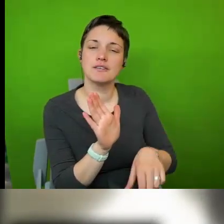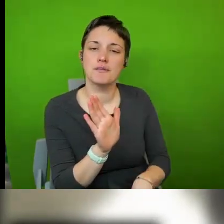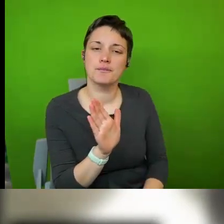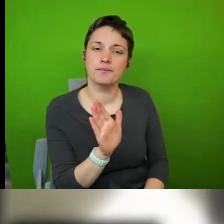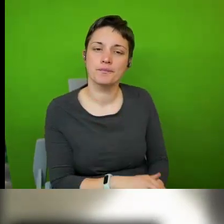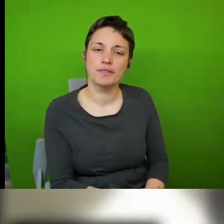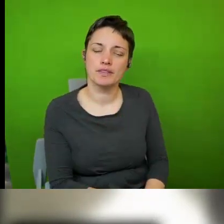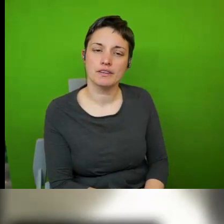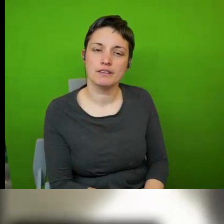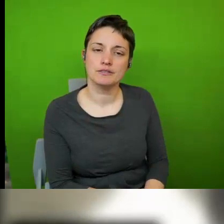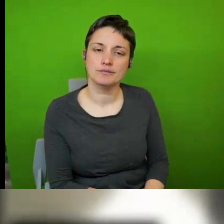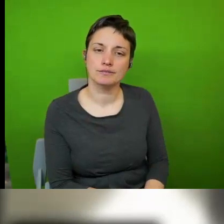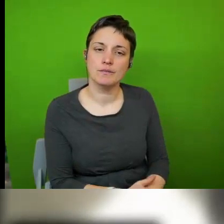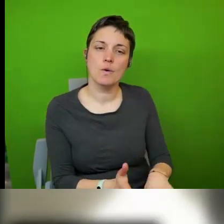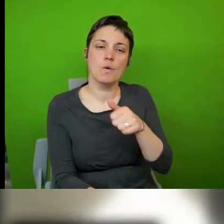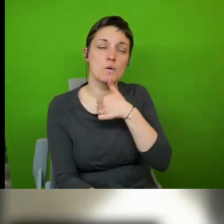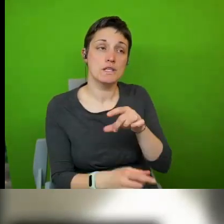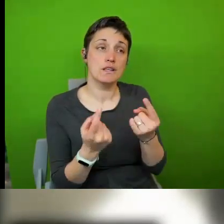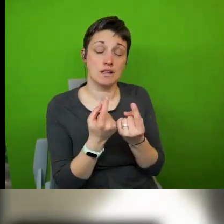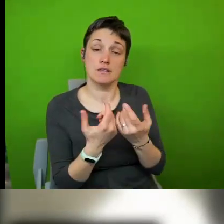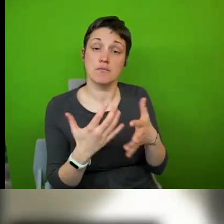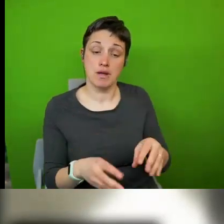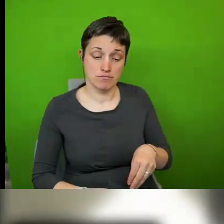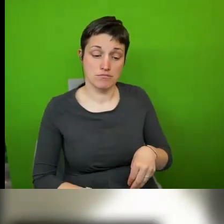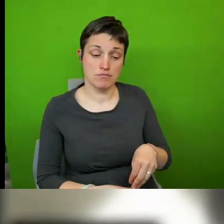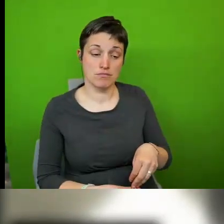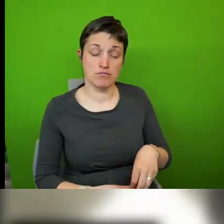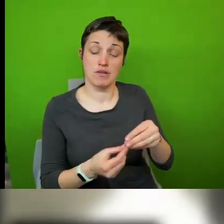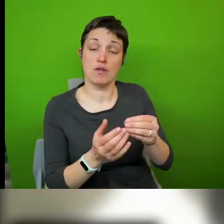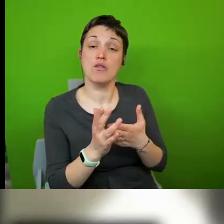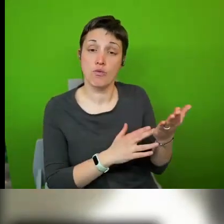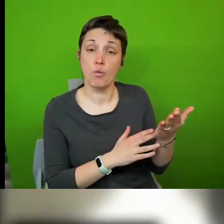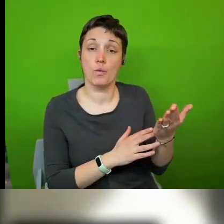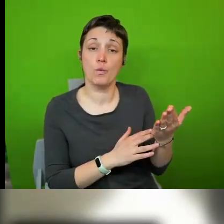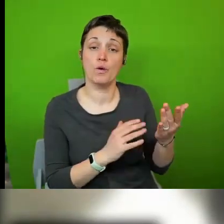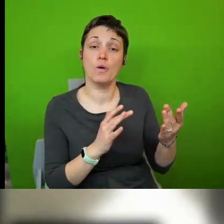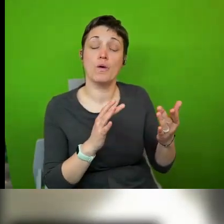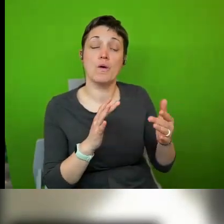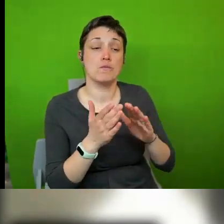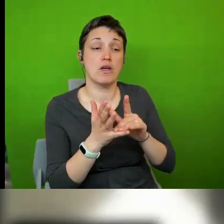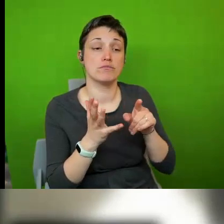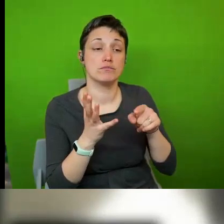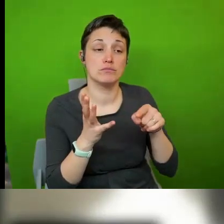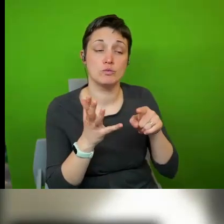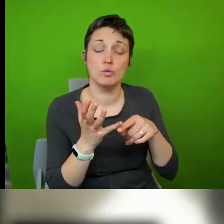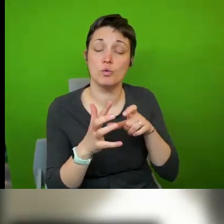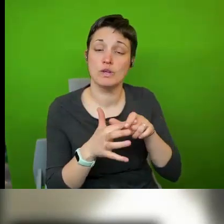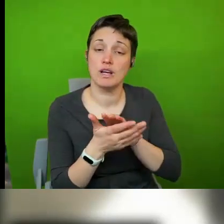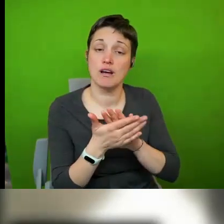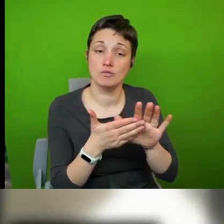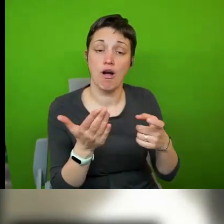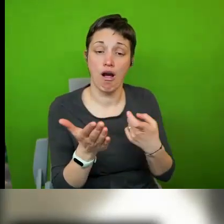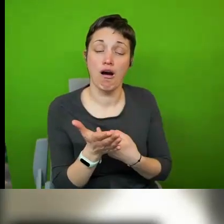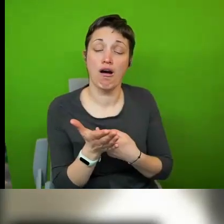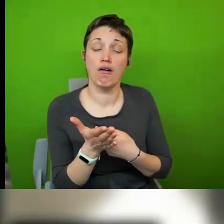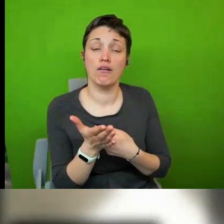using the things that have been built on the udhr and that is by understanding the human rights based approach in a way that we